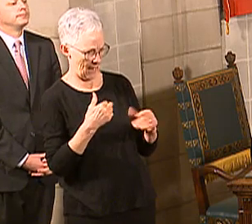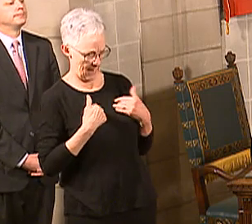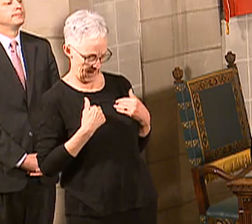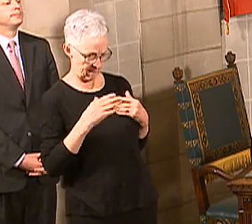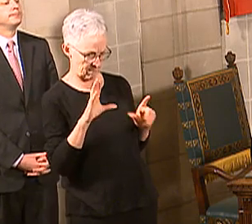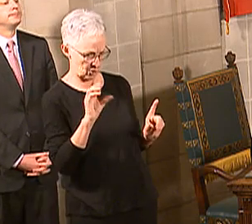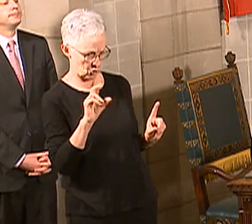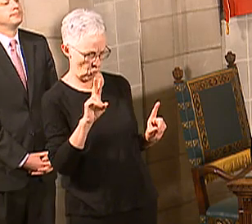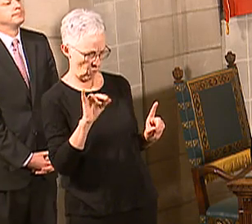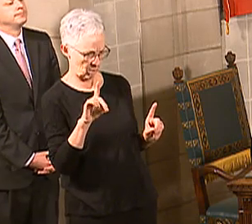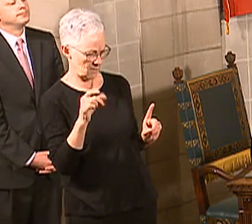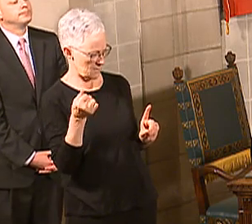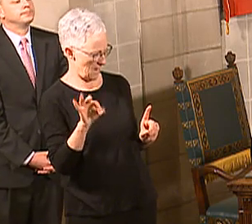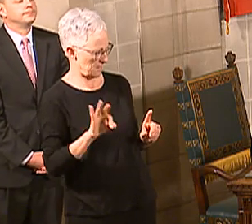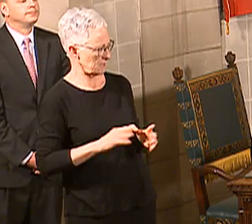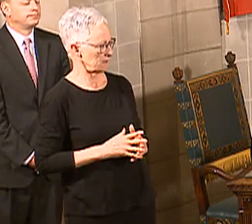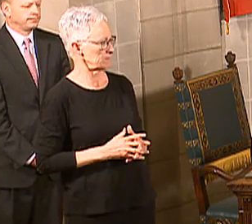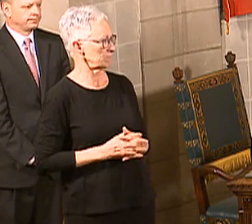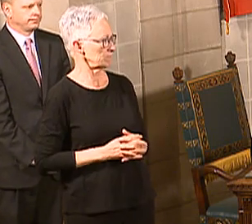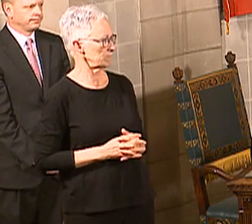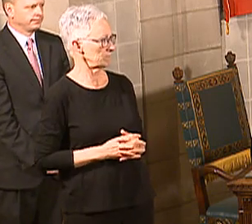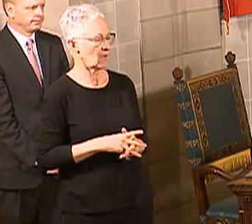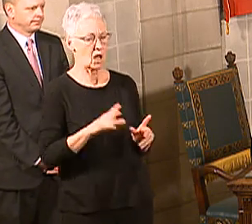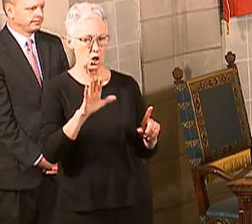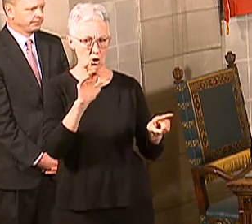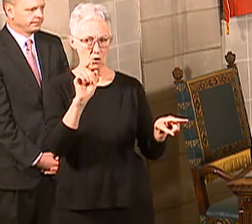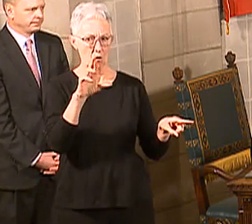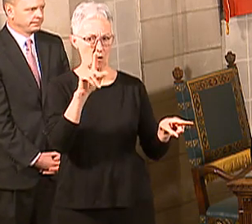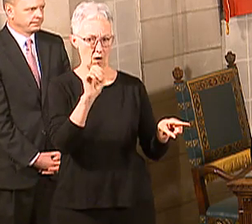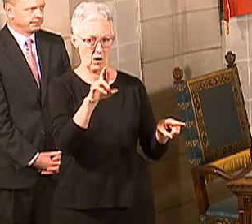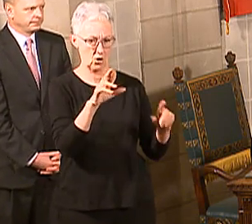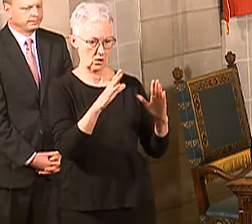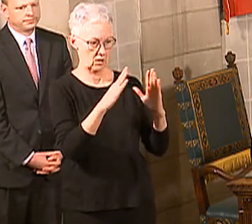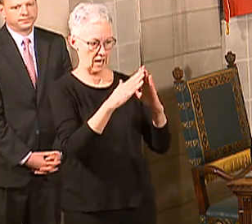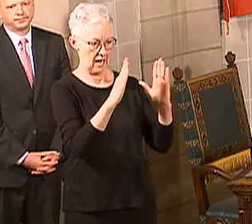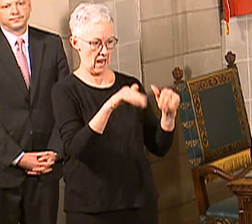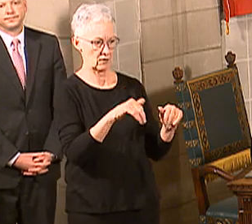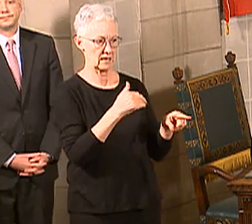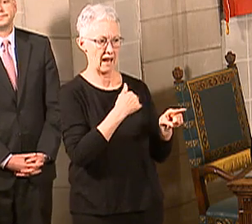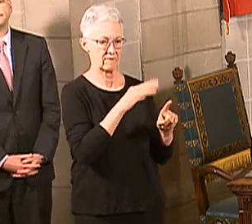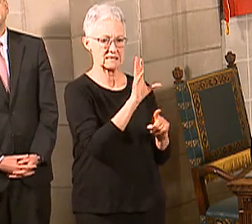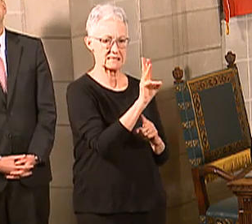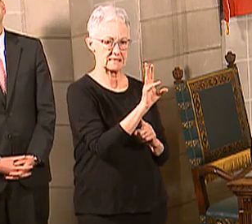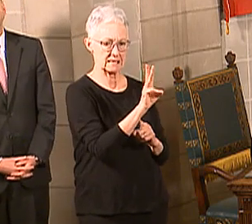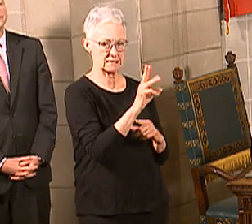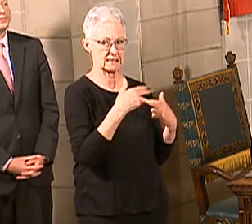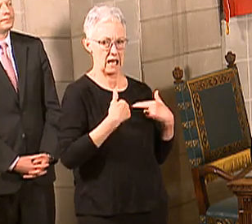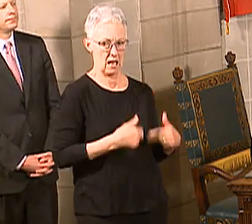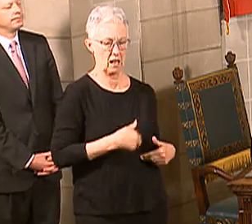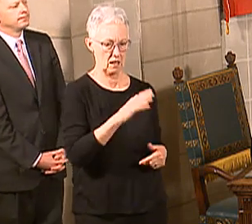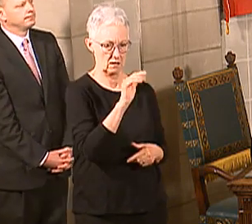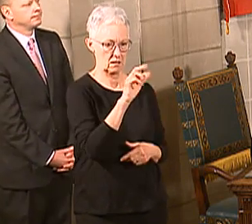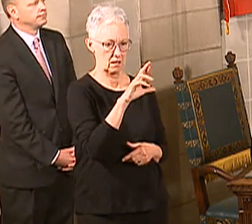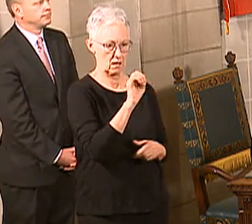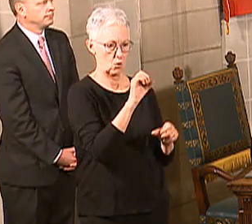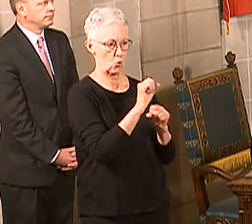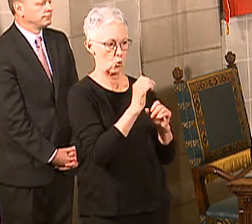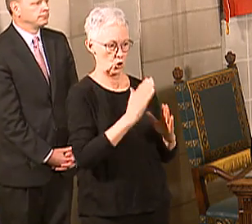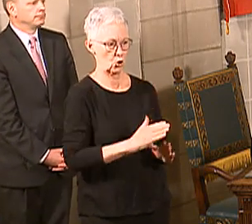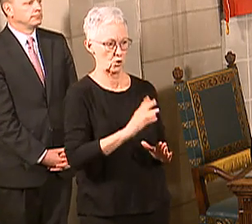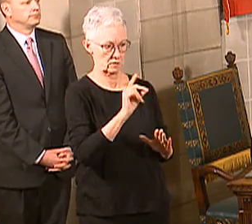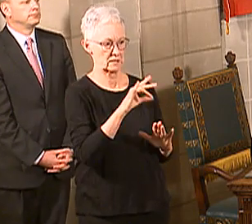here for the Carter House. I believe there are six health care workers that tested positive.